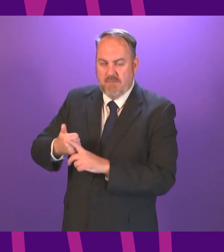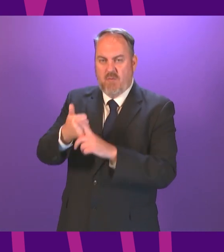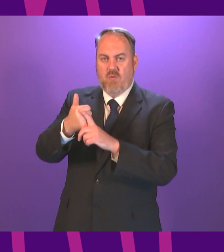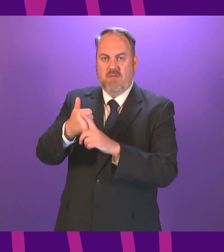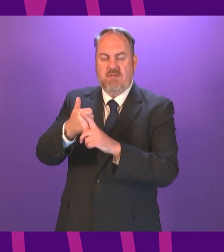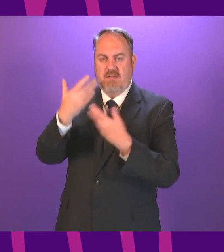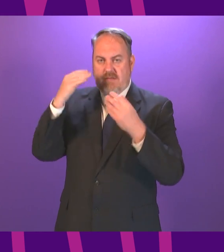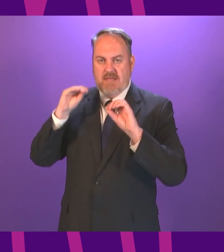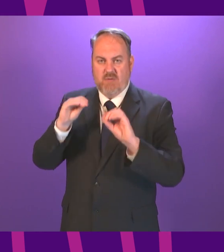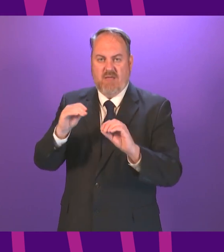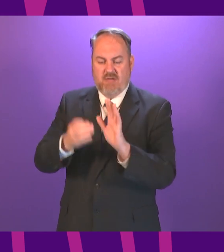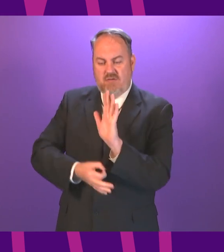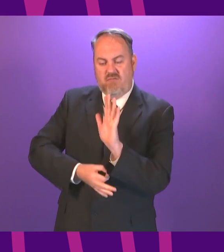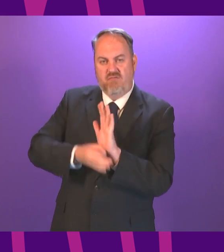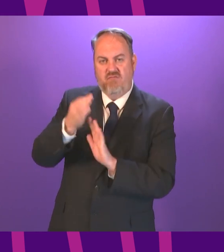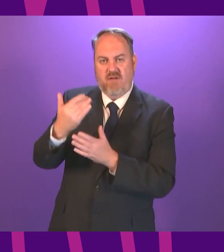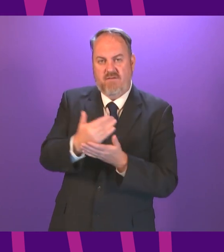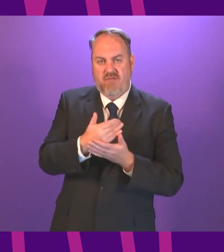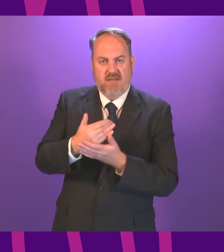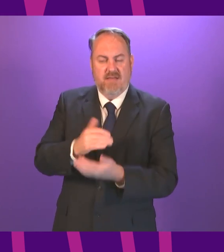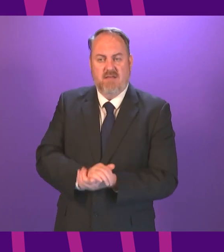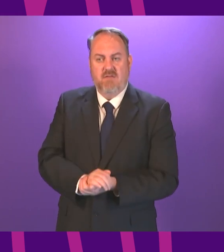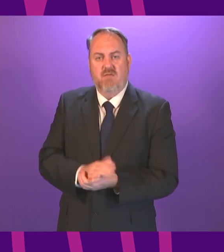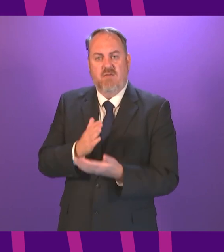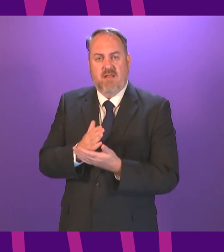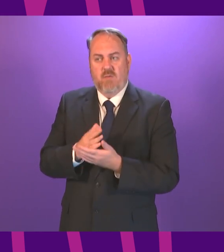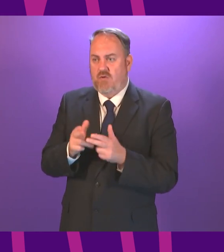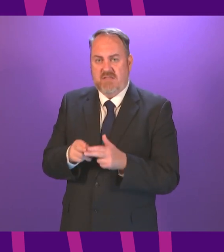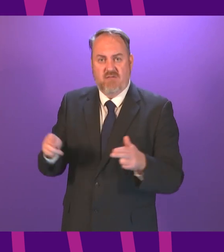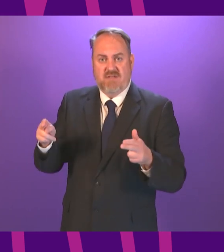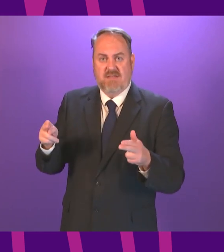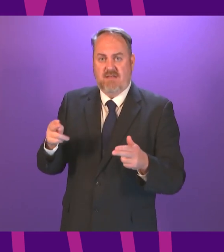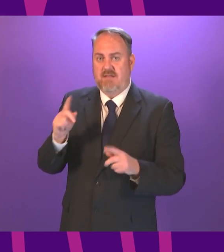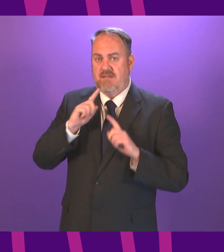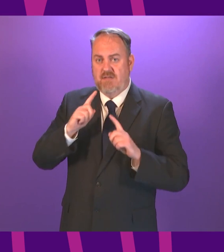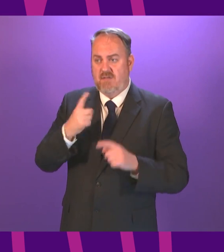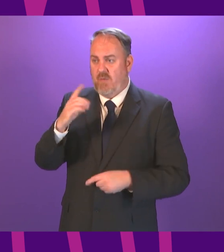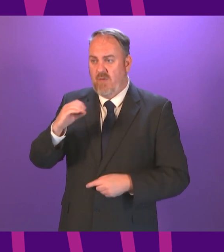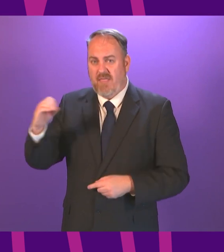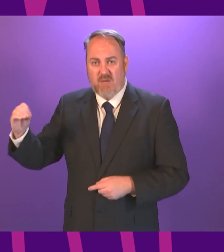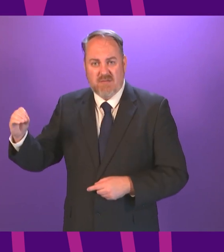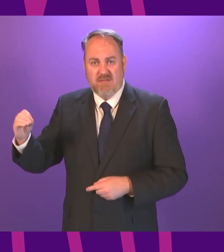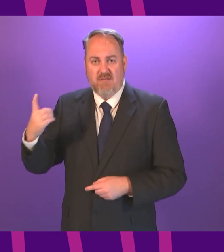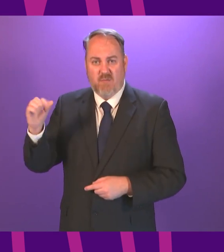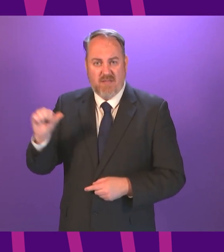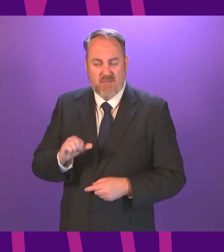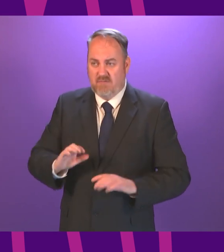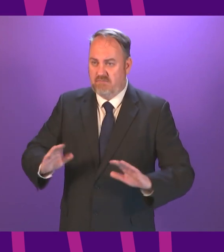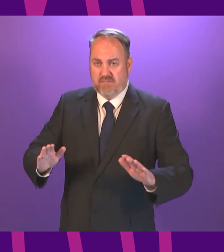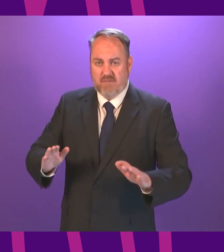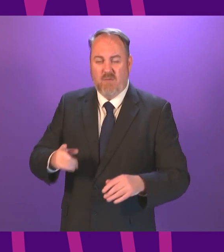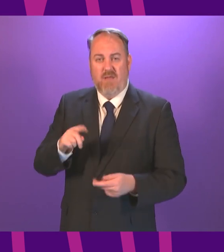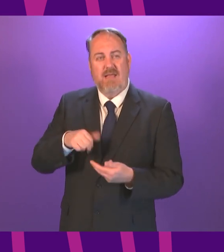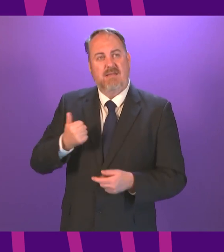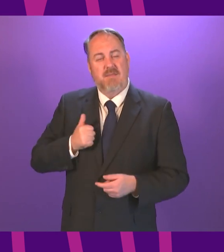not just funding councils to increase teacher numbers by 1,000 and classroom assistance by 500 that's part of our commitment to 3